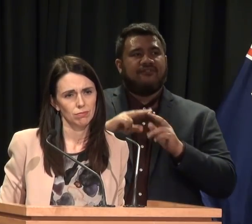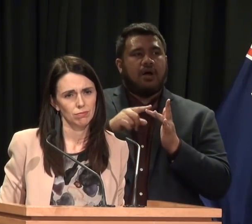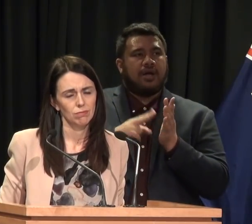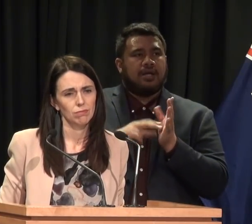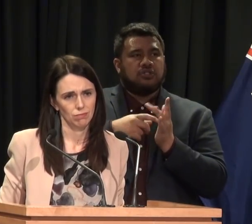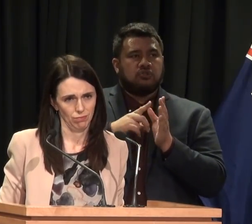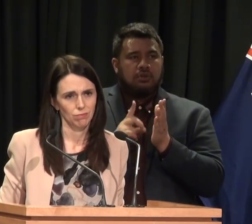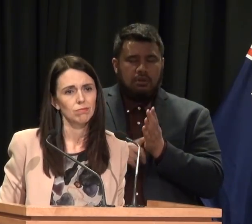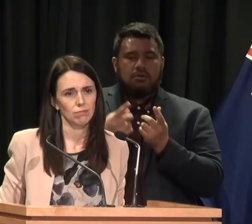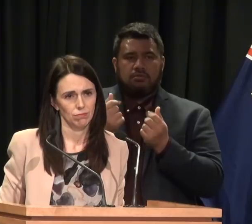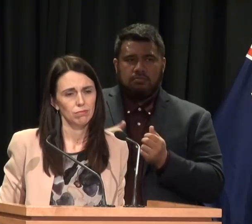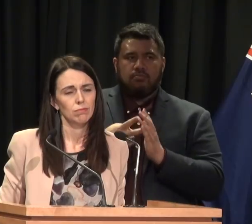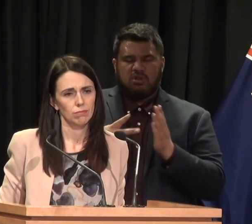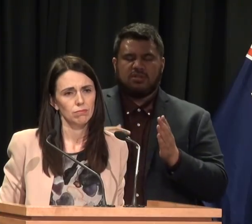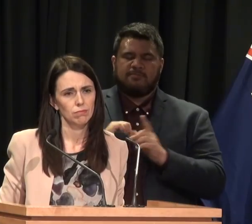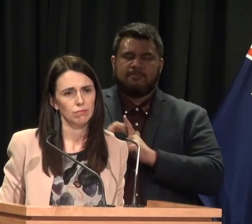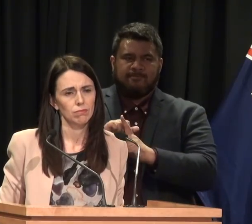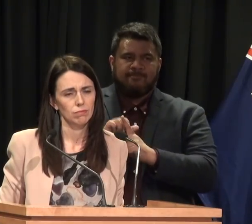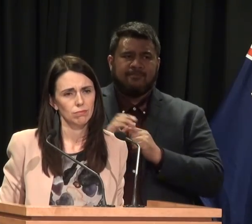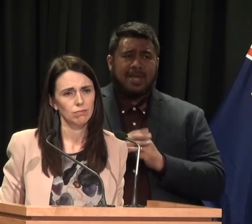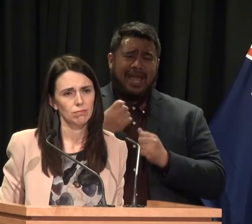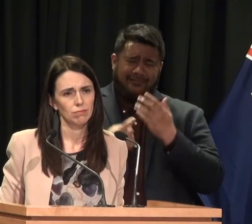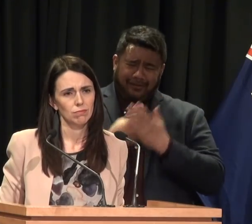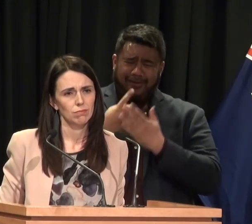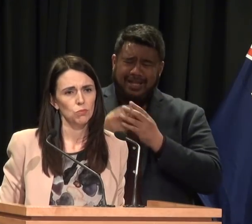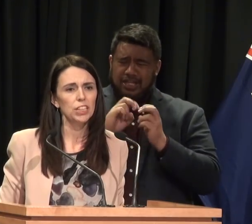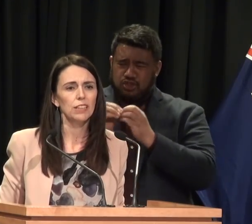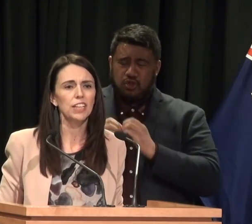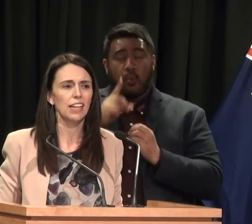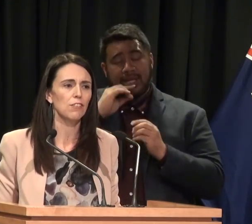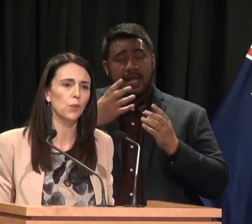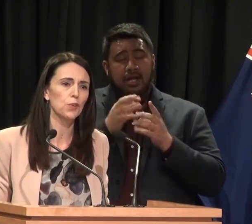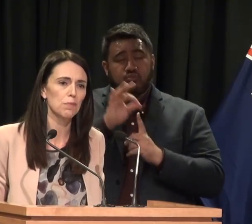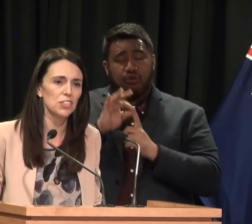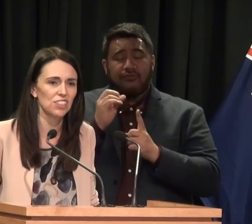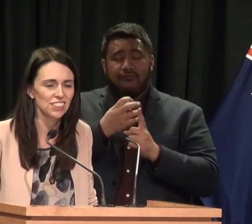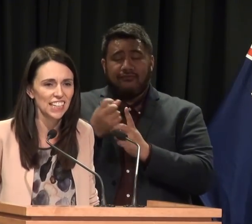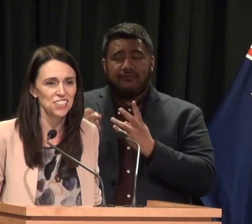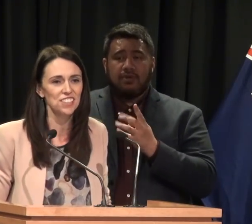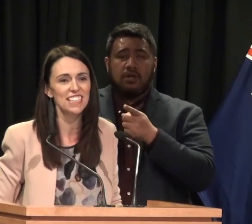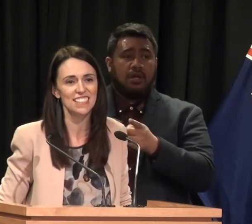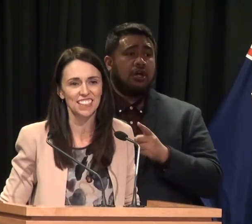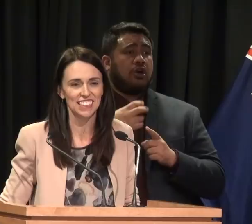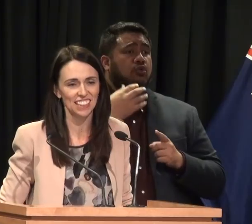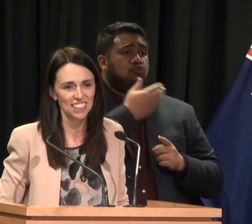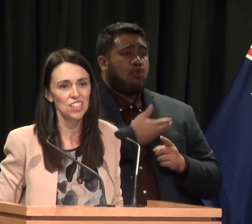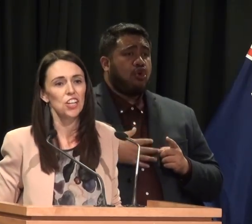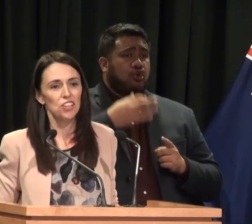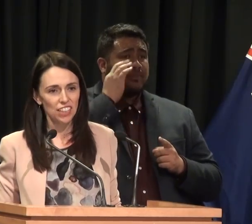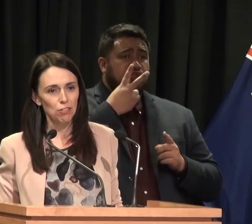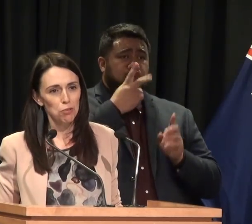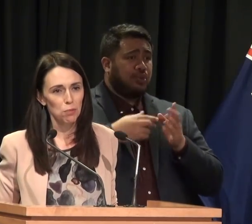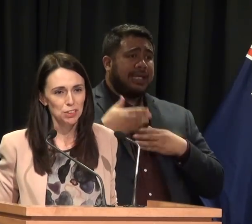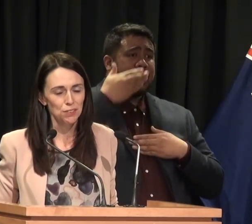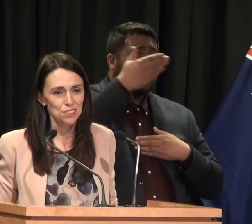And yes, there are plenty of issues now for us to look at and for us to improve. We could have a Royal Commission, it could take two years, and it could tell us